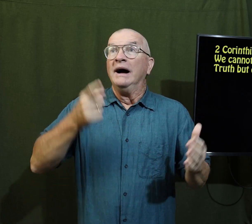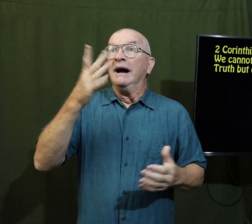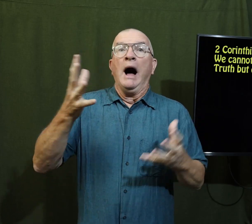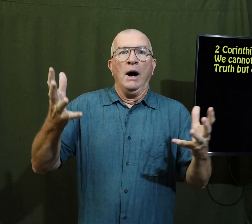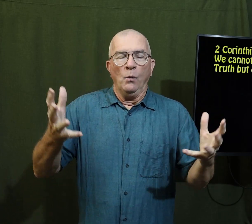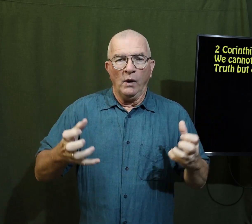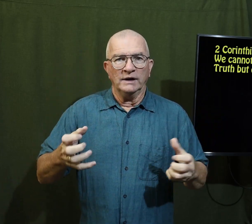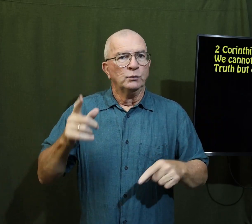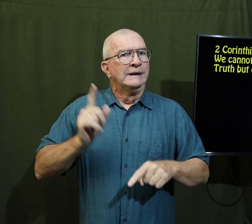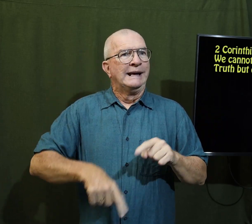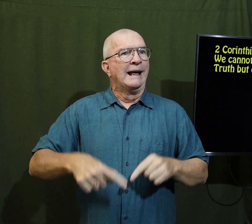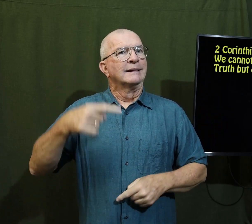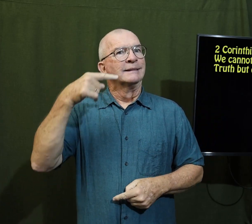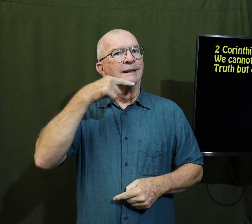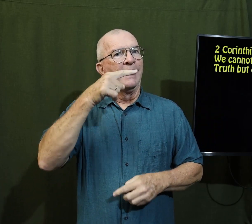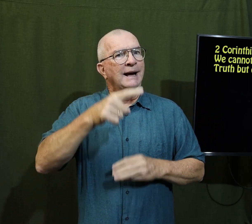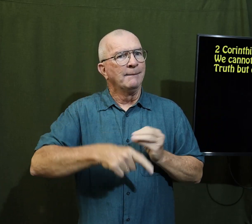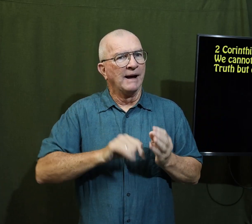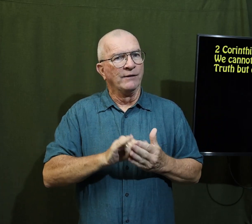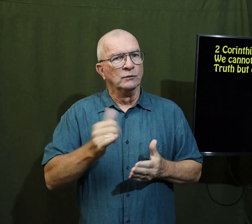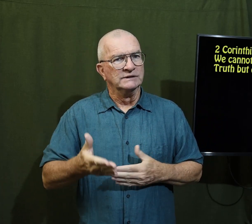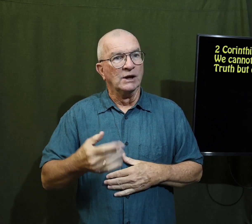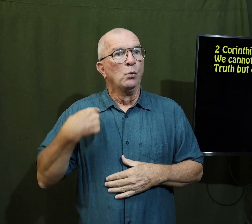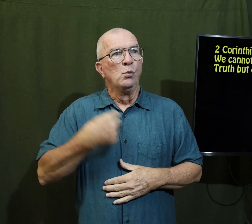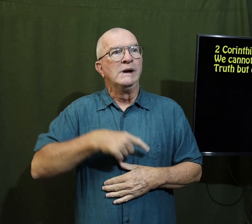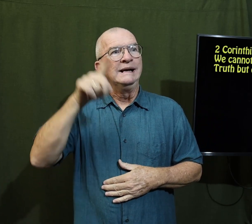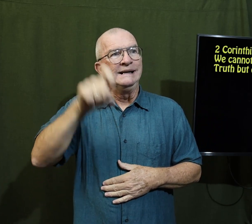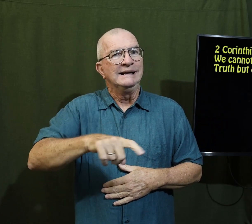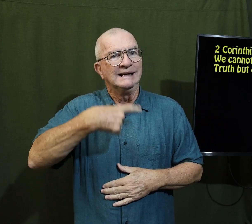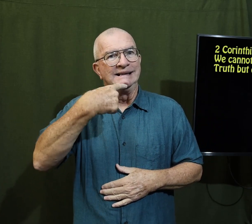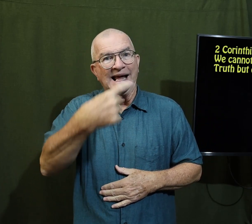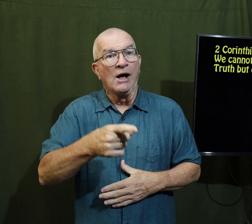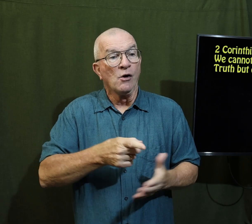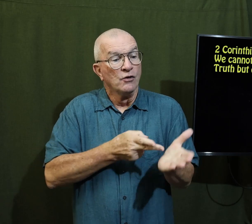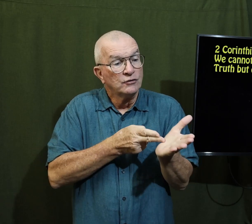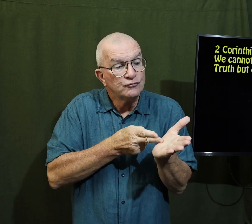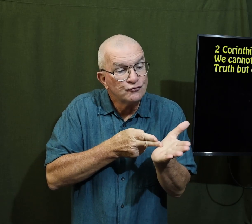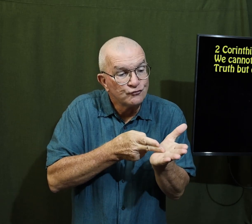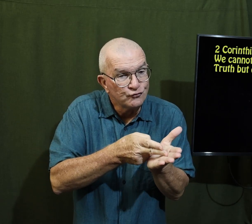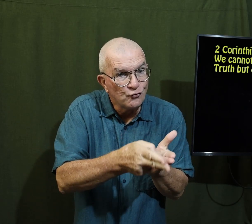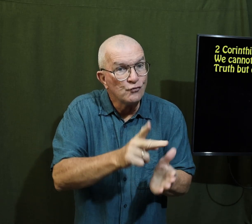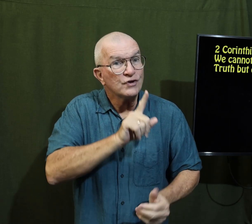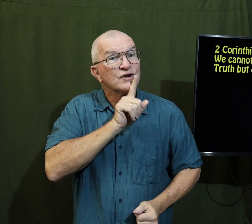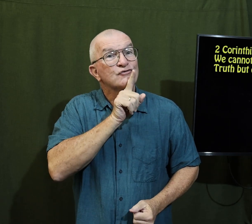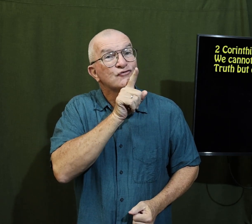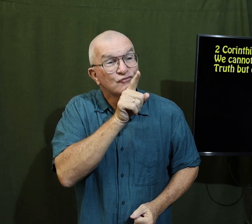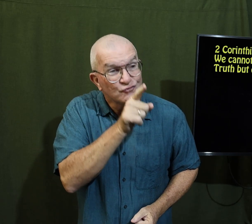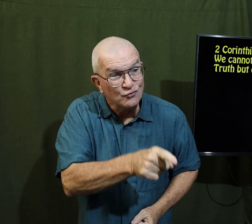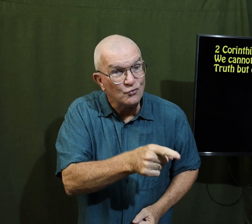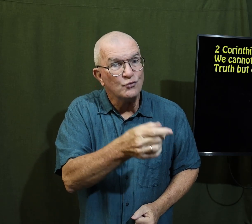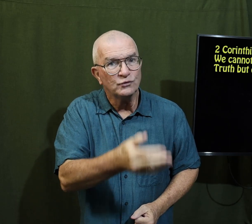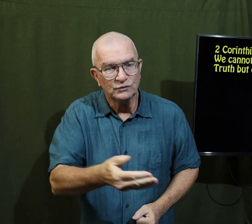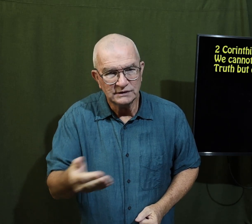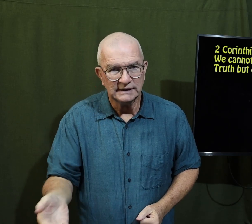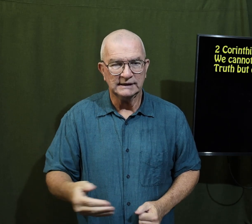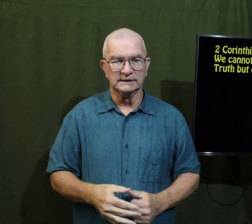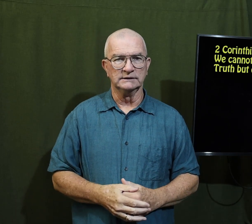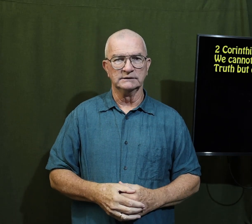about what God wants we can't lie about those things we need to tell the truth true things